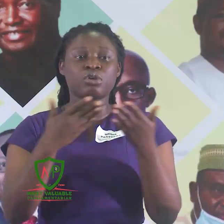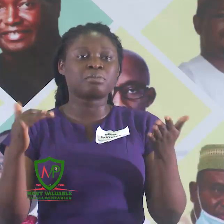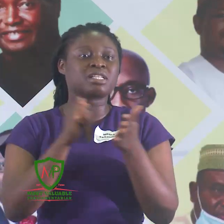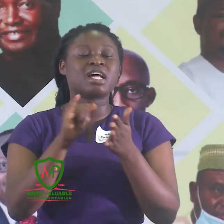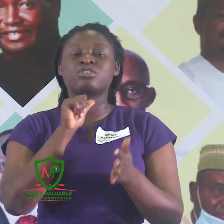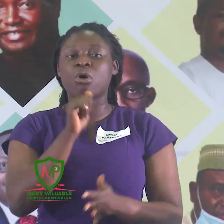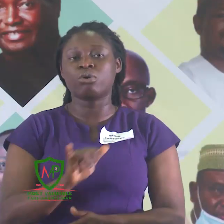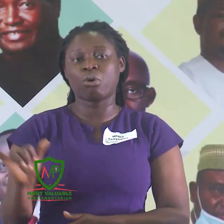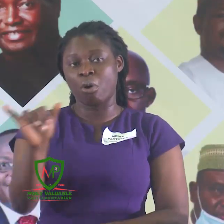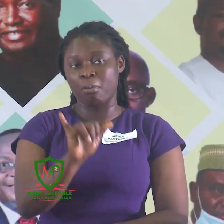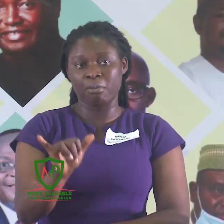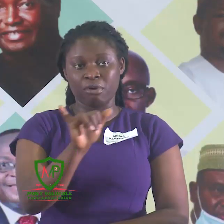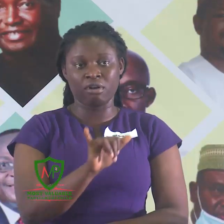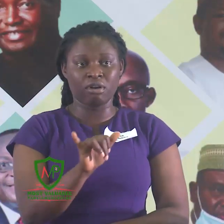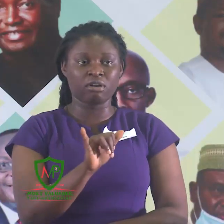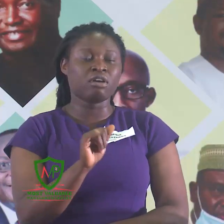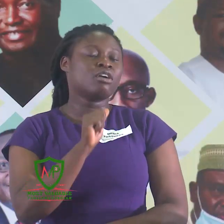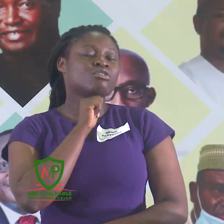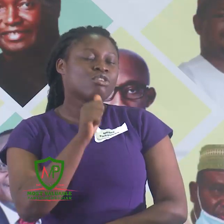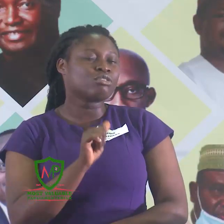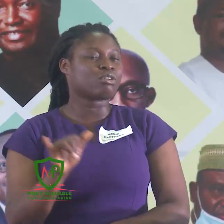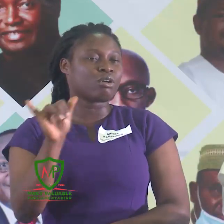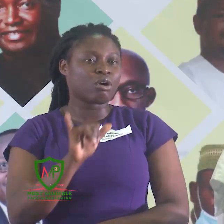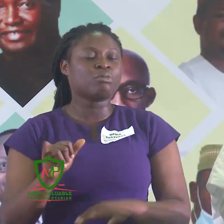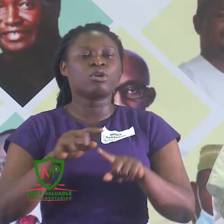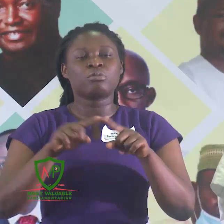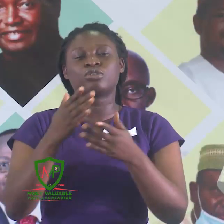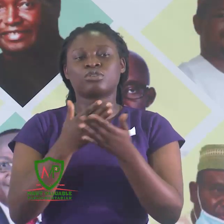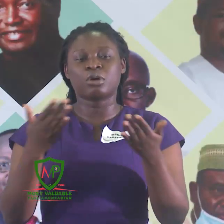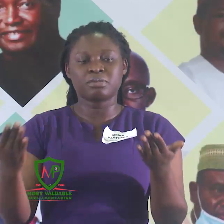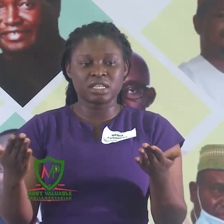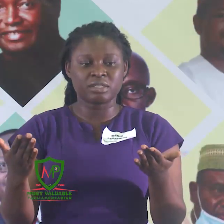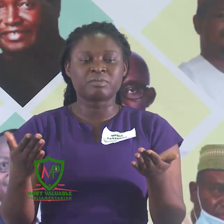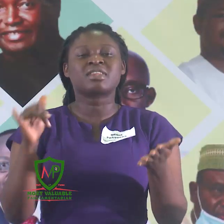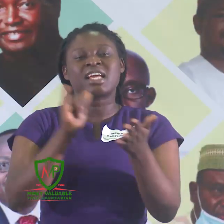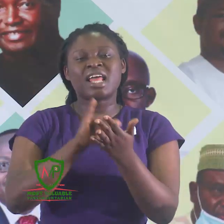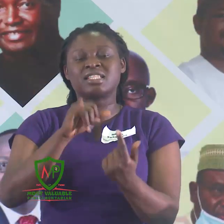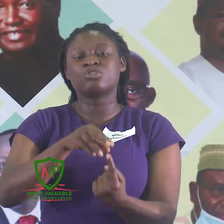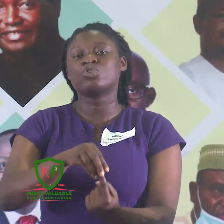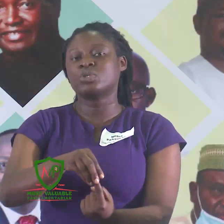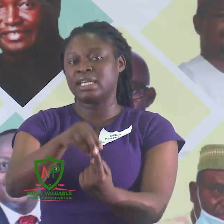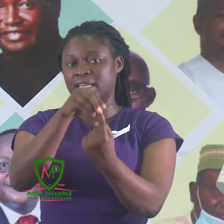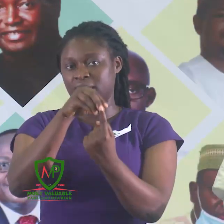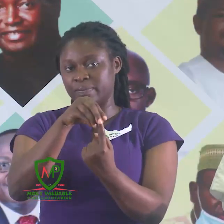uncommon. No, uncommon. Something that is unique.